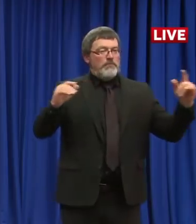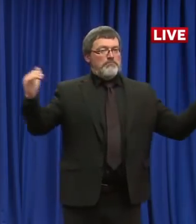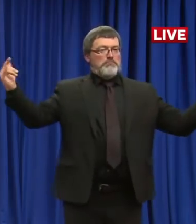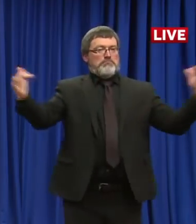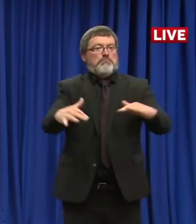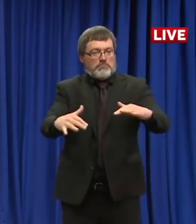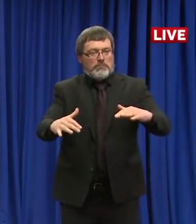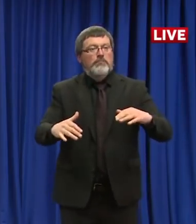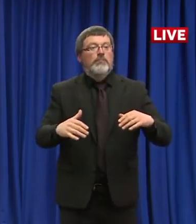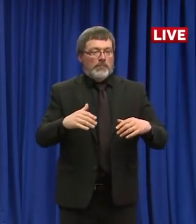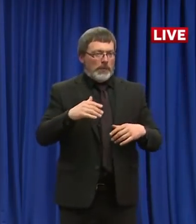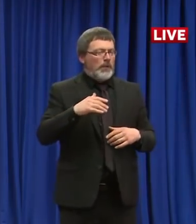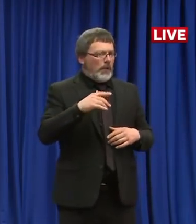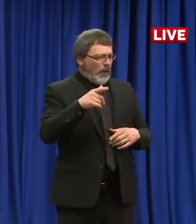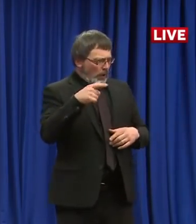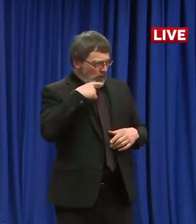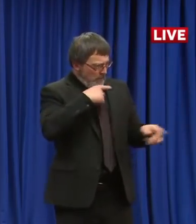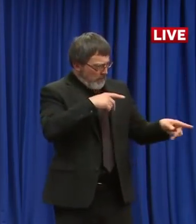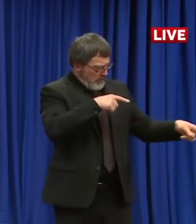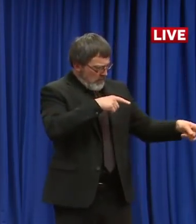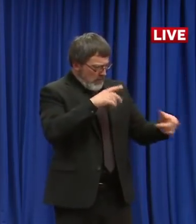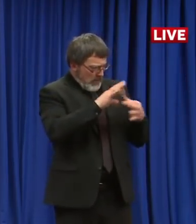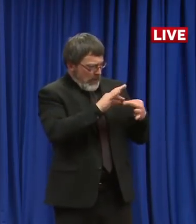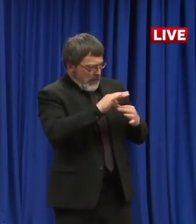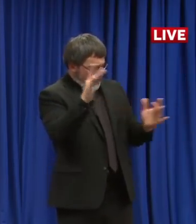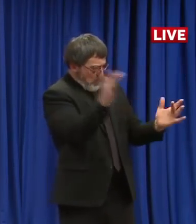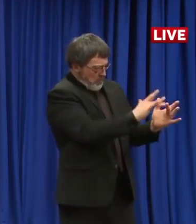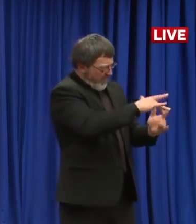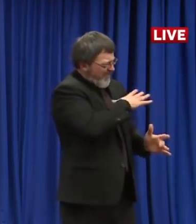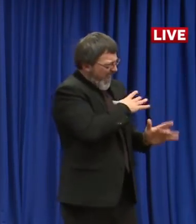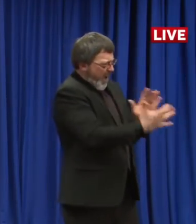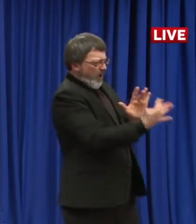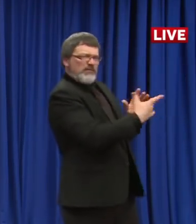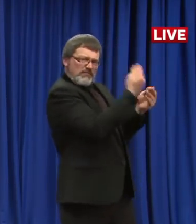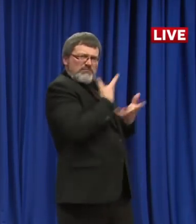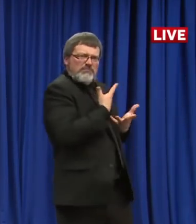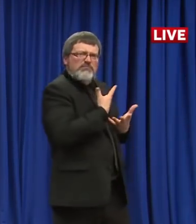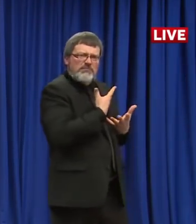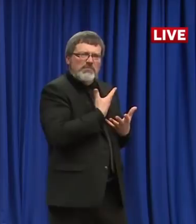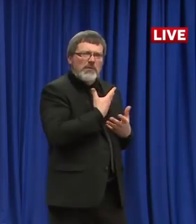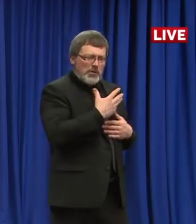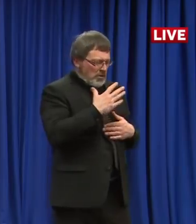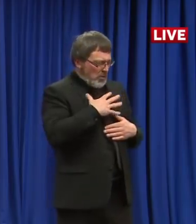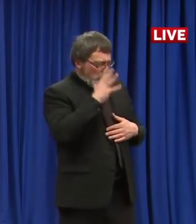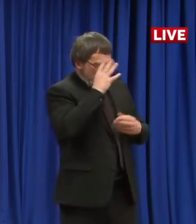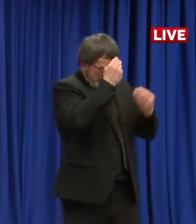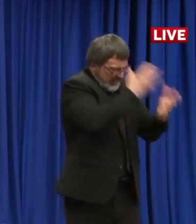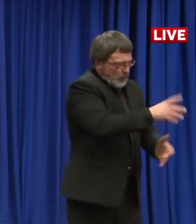communities who are in those situations, we have a place for them and we can provide services and take care. Absolutely.